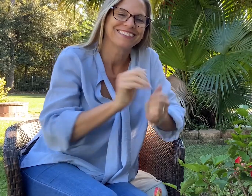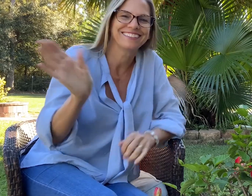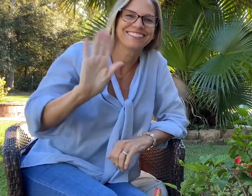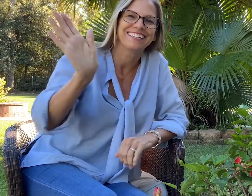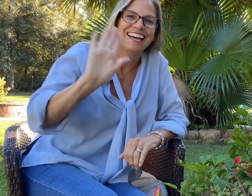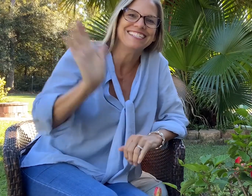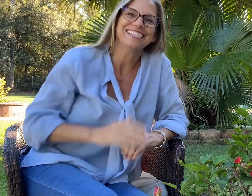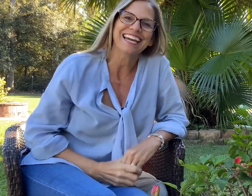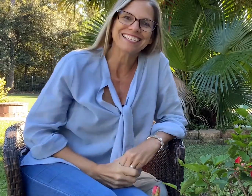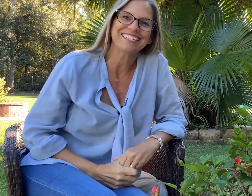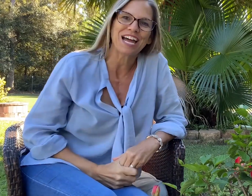Until next time.